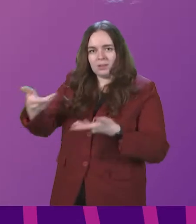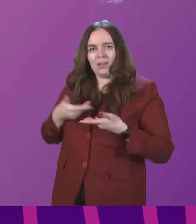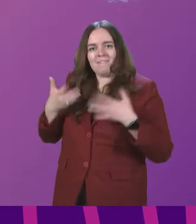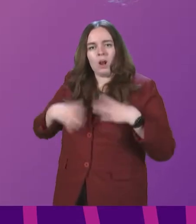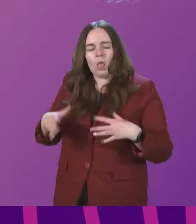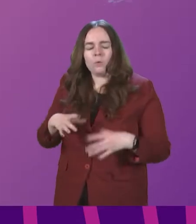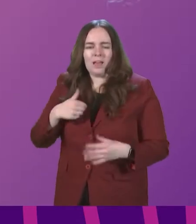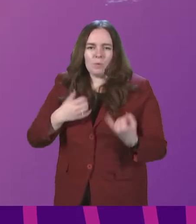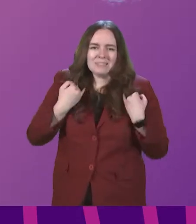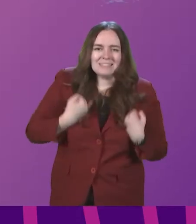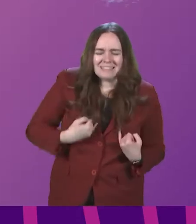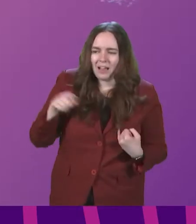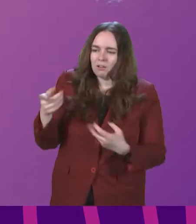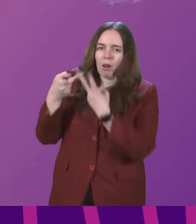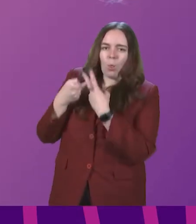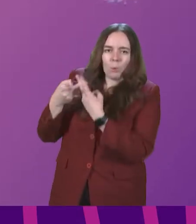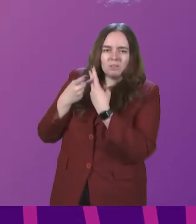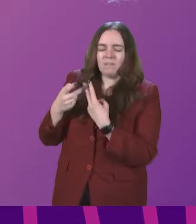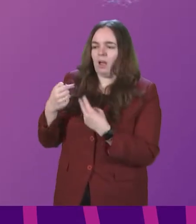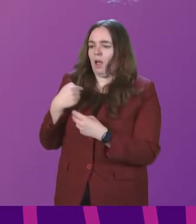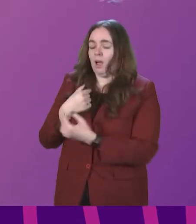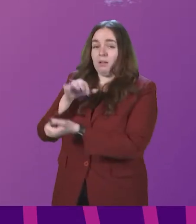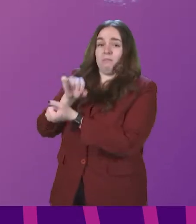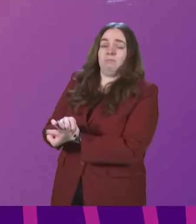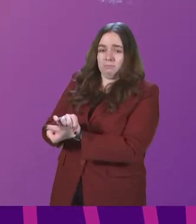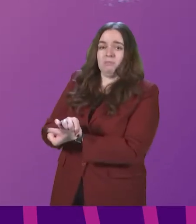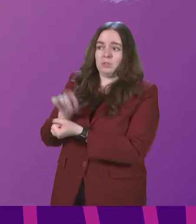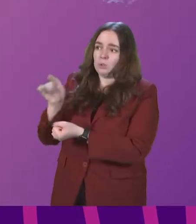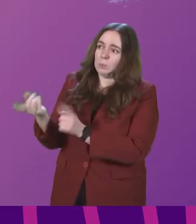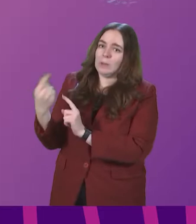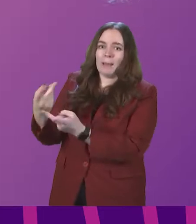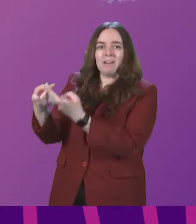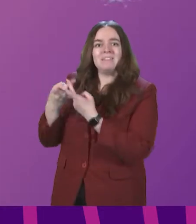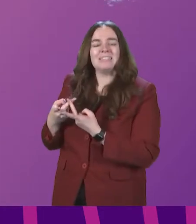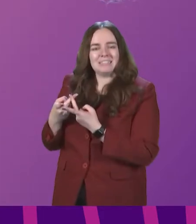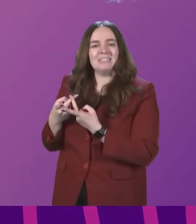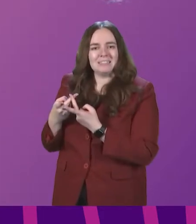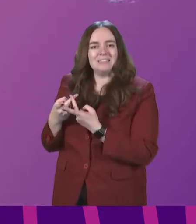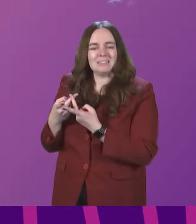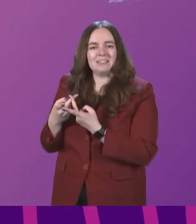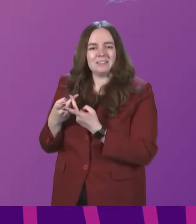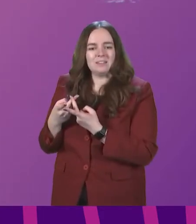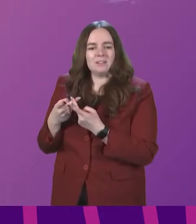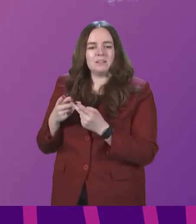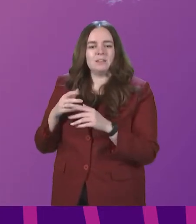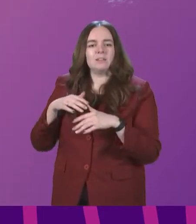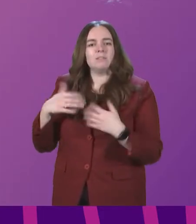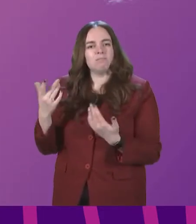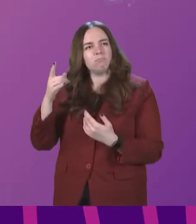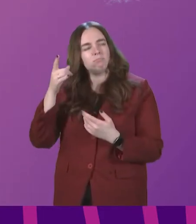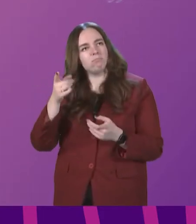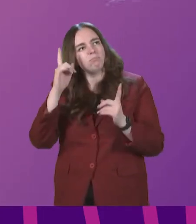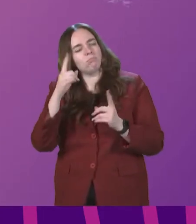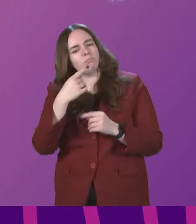I was sick, and you looked after me. I was in prison, and you came to visit me. And then the righteous will answer him,